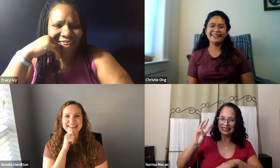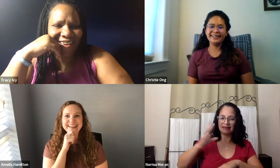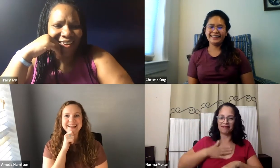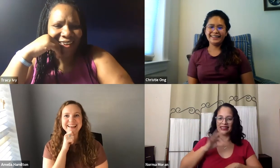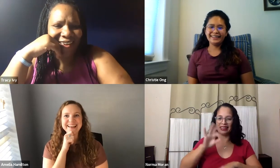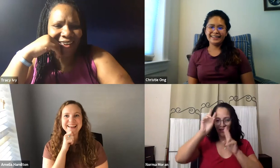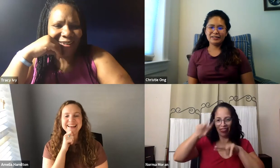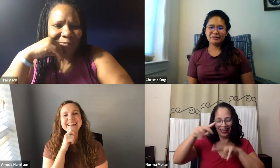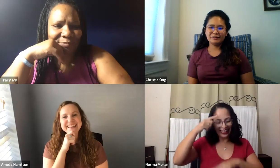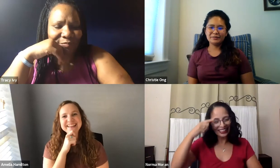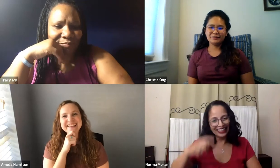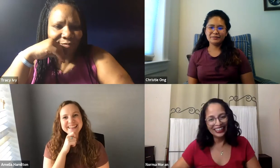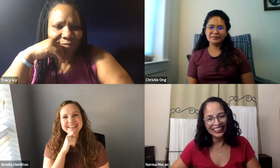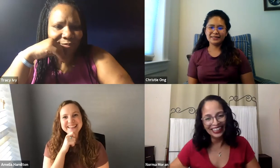I think mine was this one.